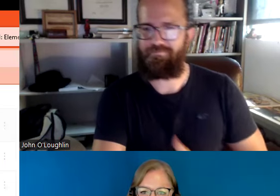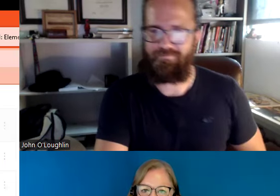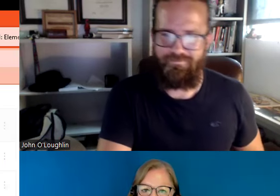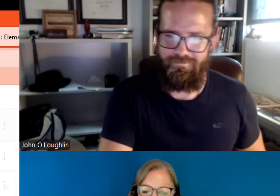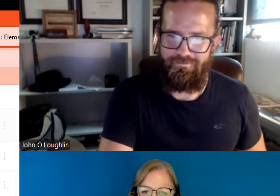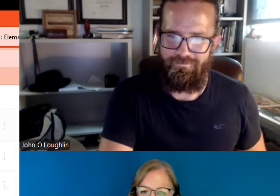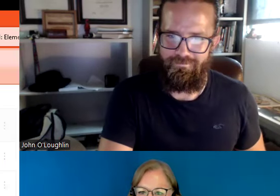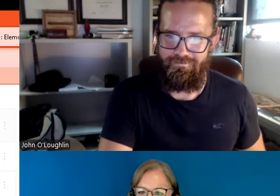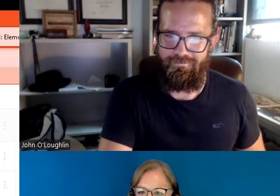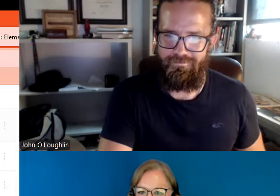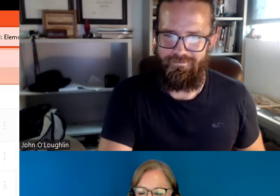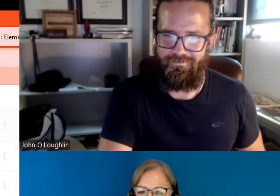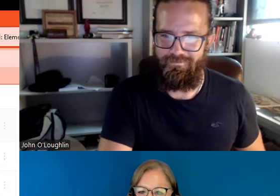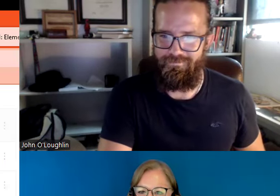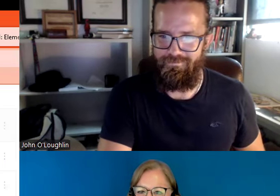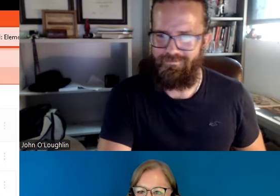I'm sorry.